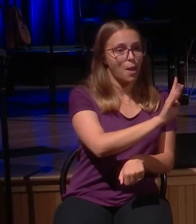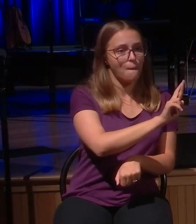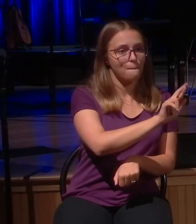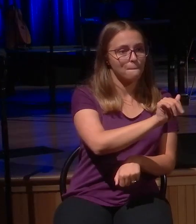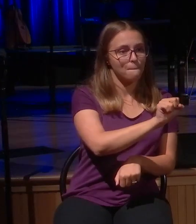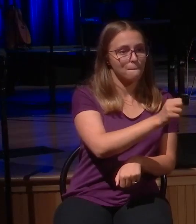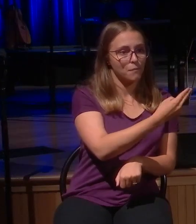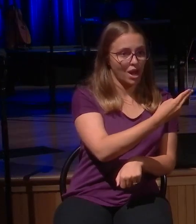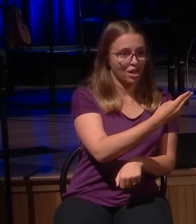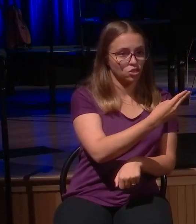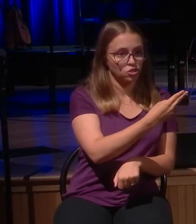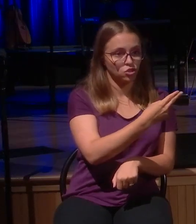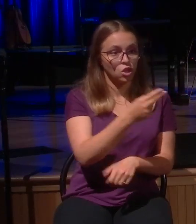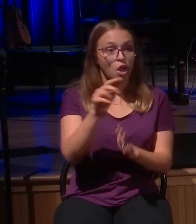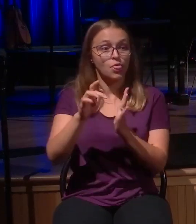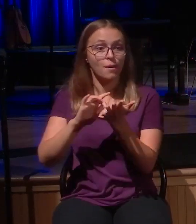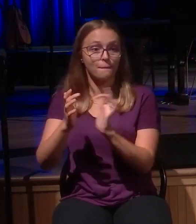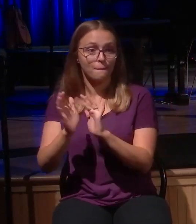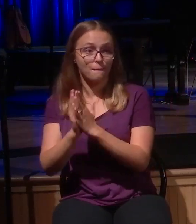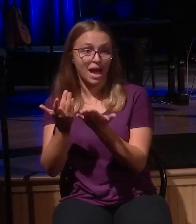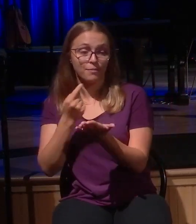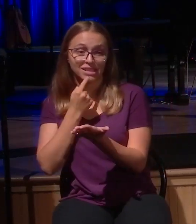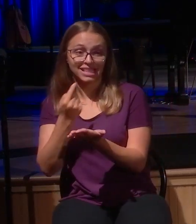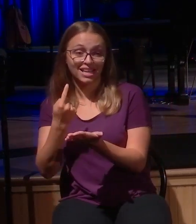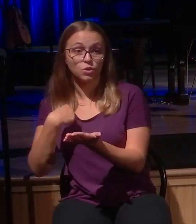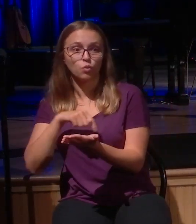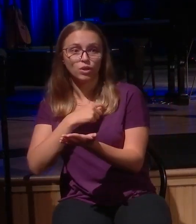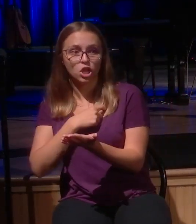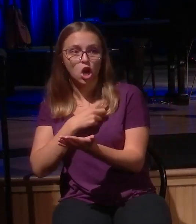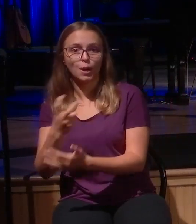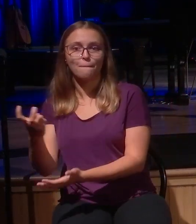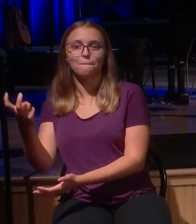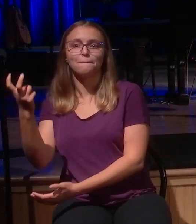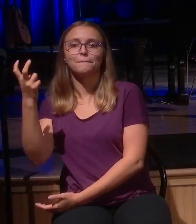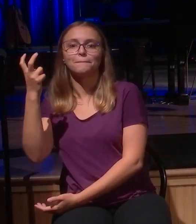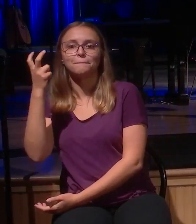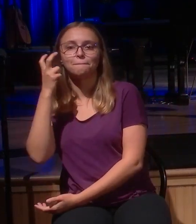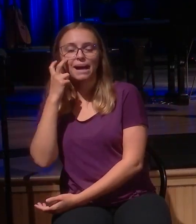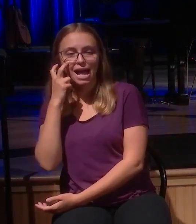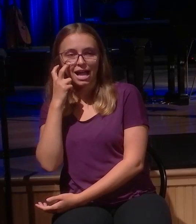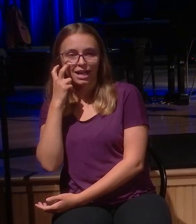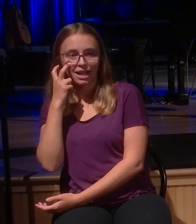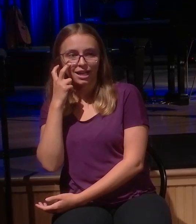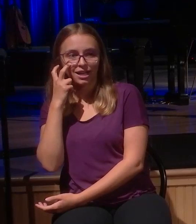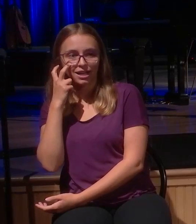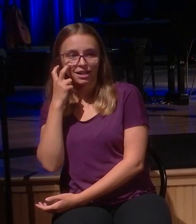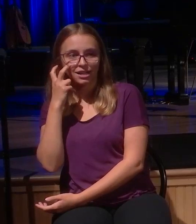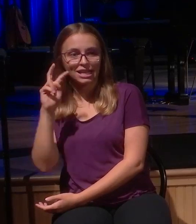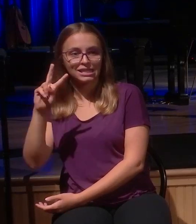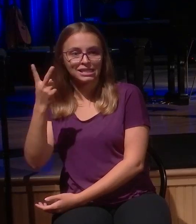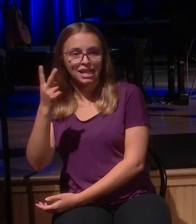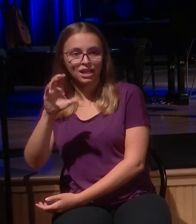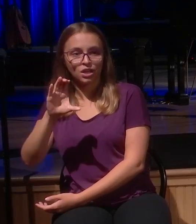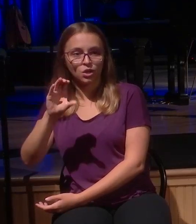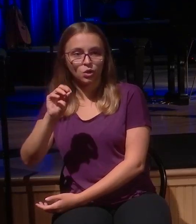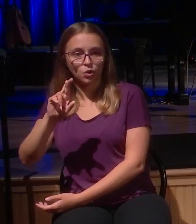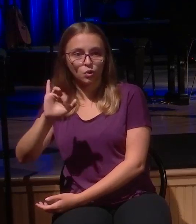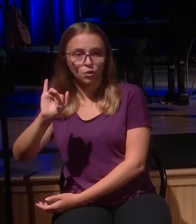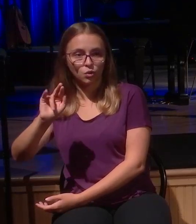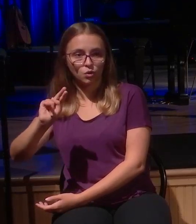2 Corinthians chapter 4. The God of this, lowercase g, the God